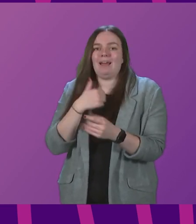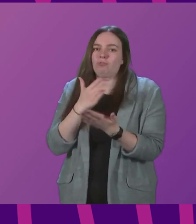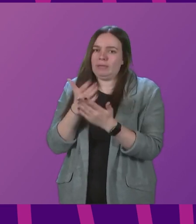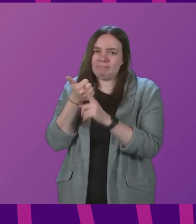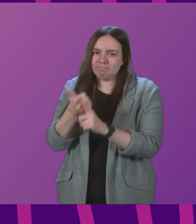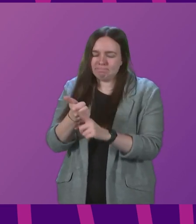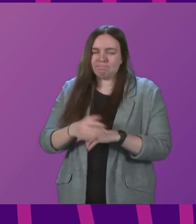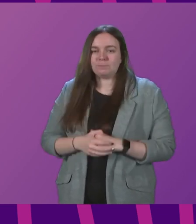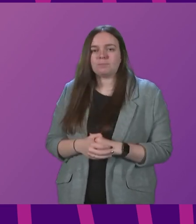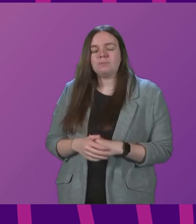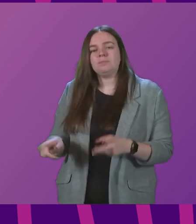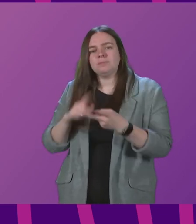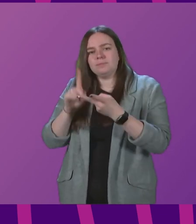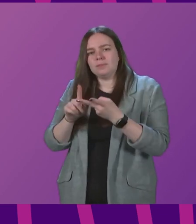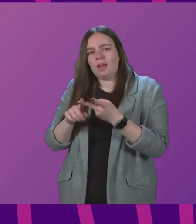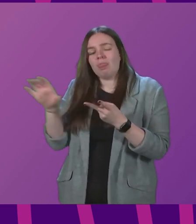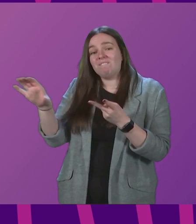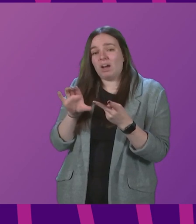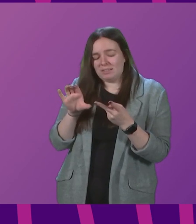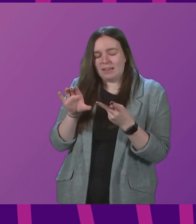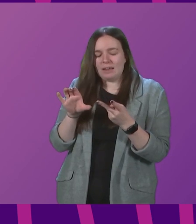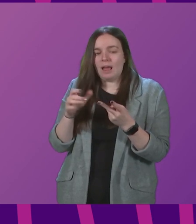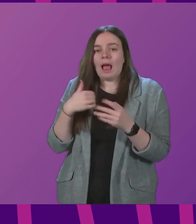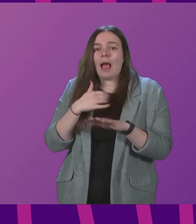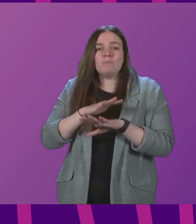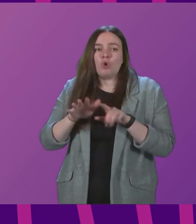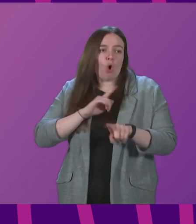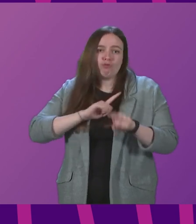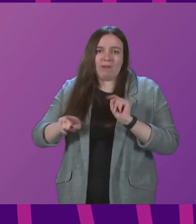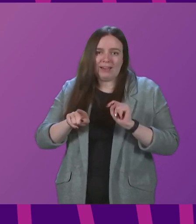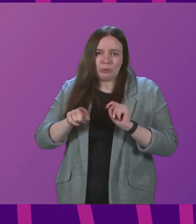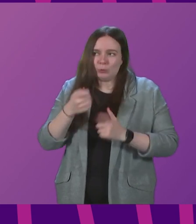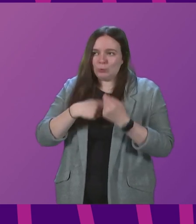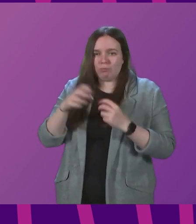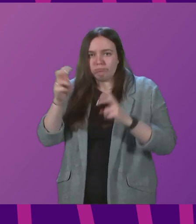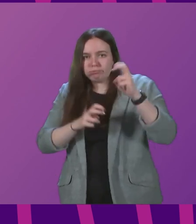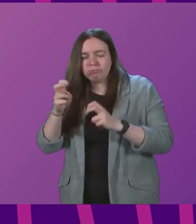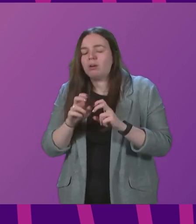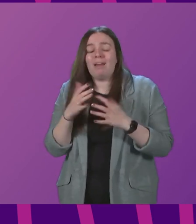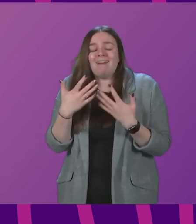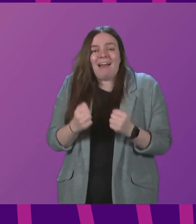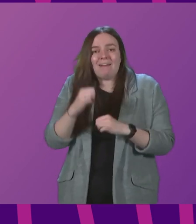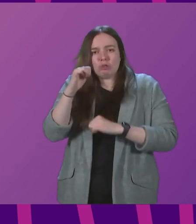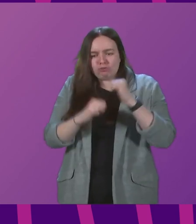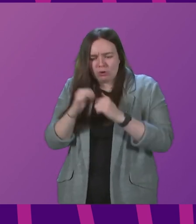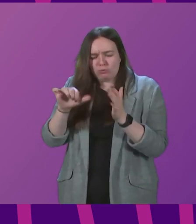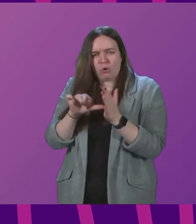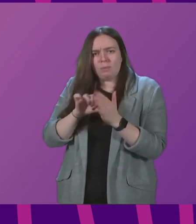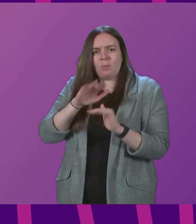and underline. Secondly, in terms of the funding, I'm not trying to cause a row with anybody. There are structural problems in how